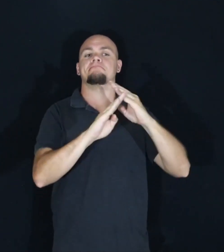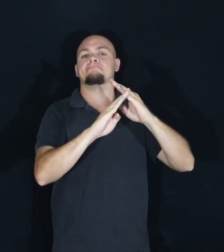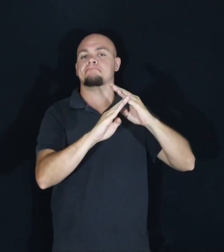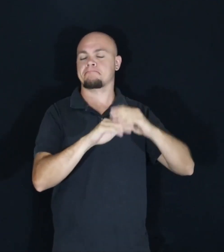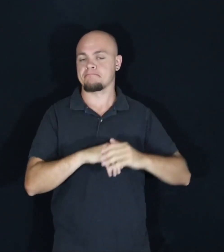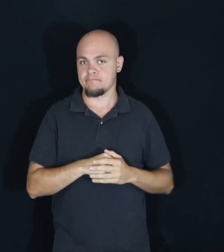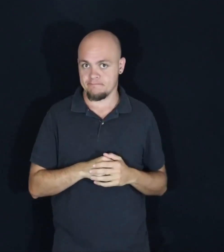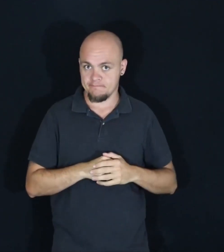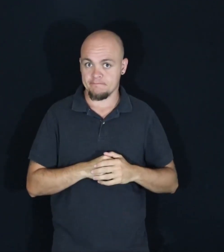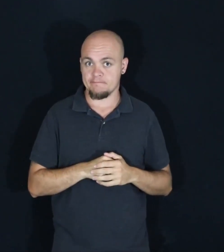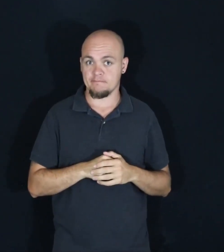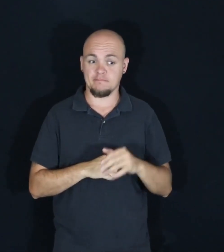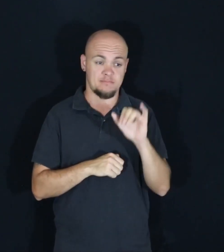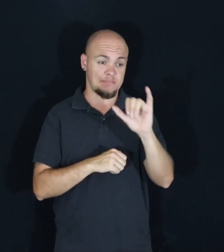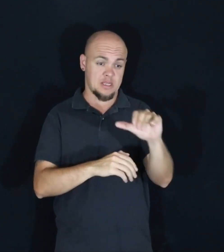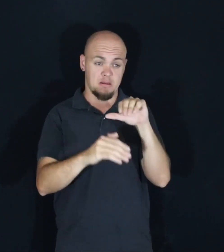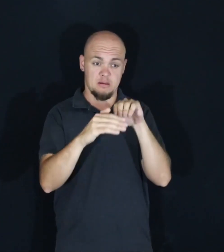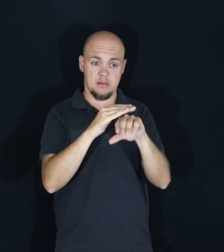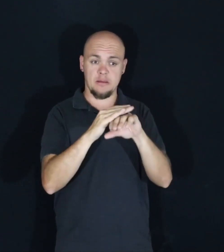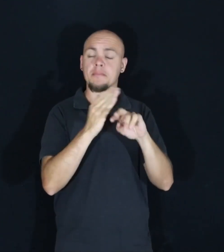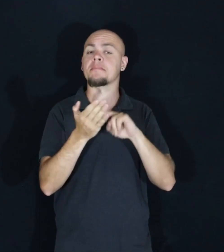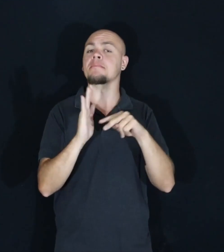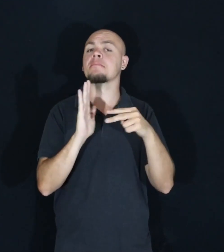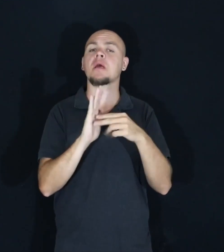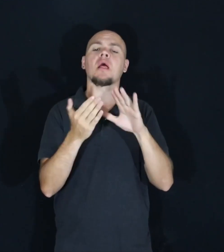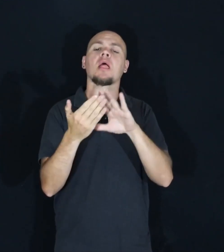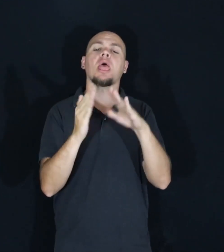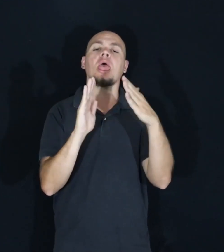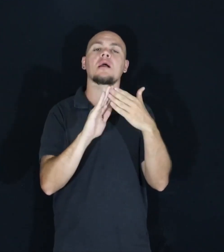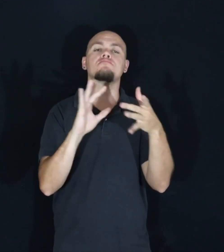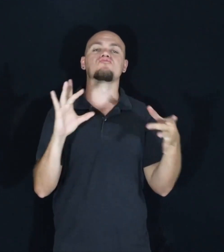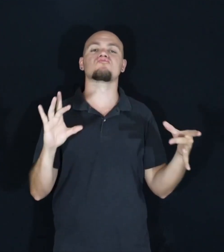And that accessibility has helped connect with communities.